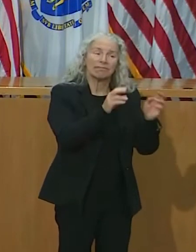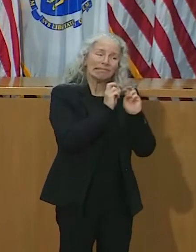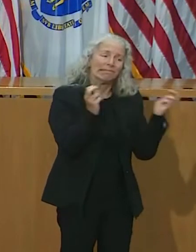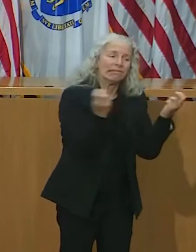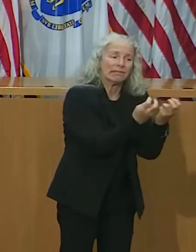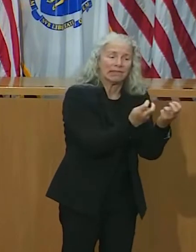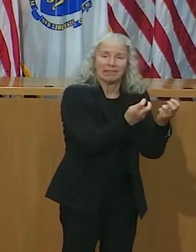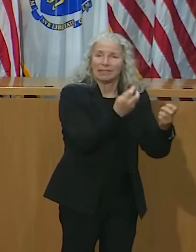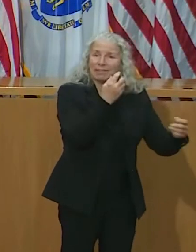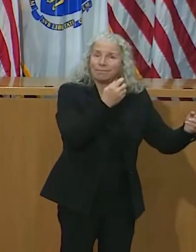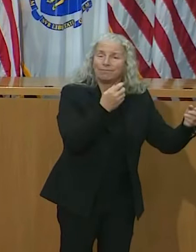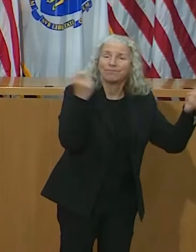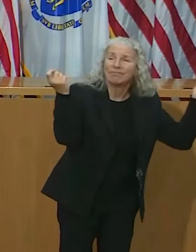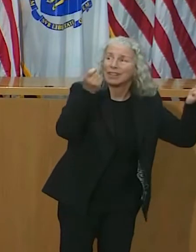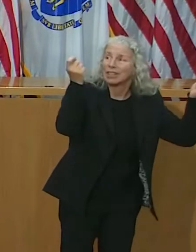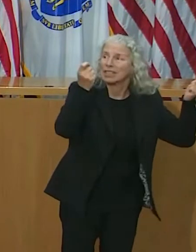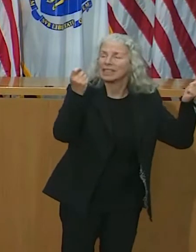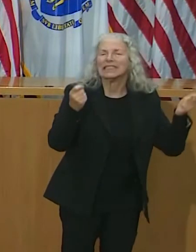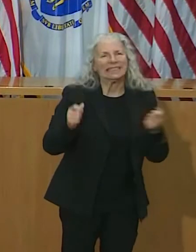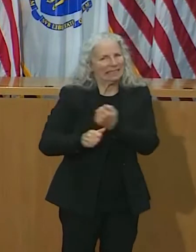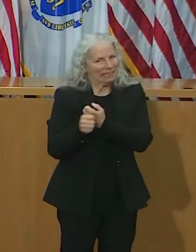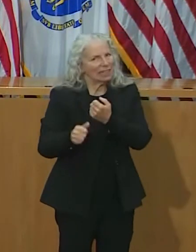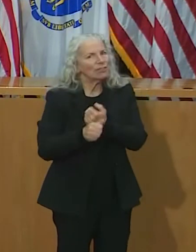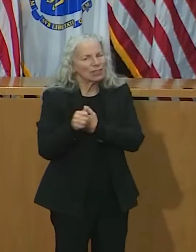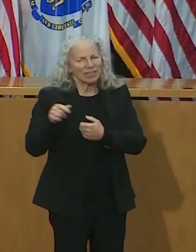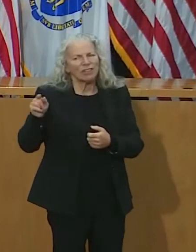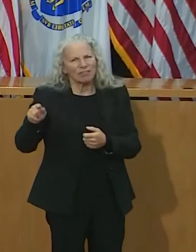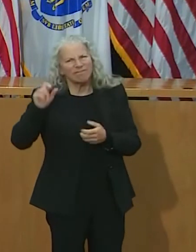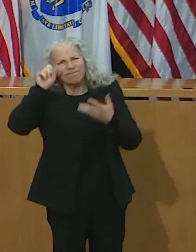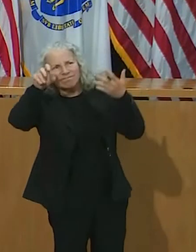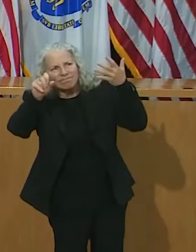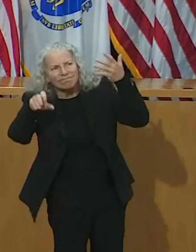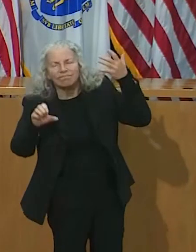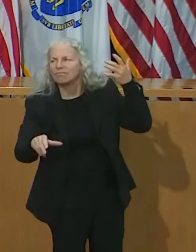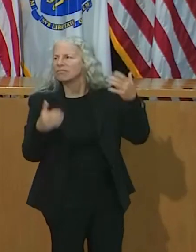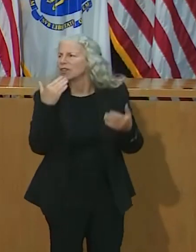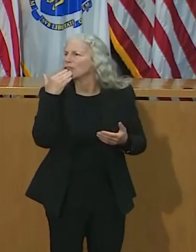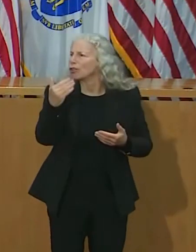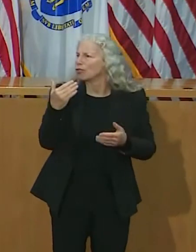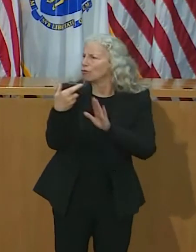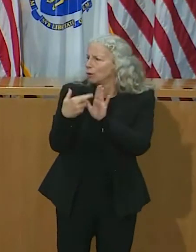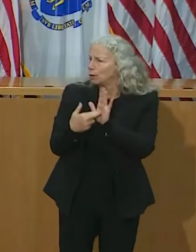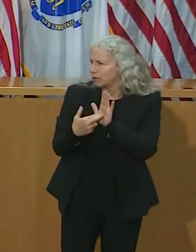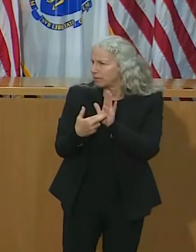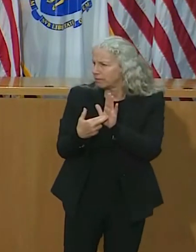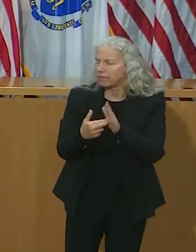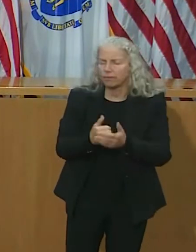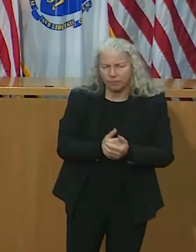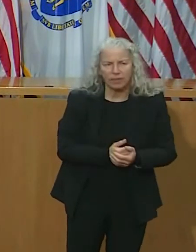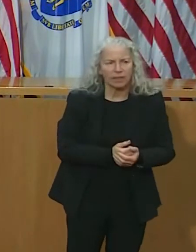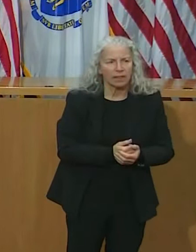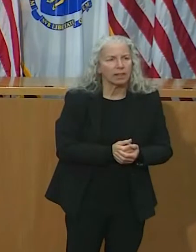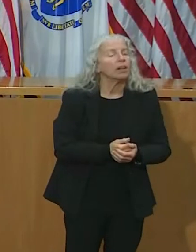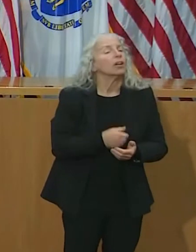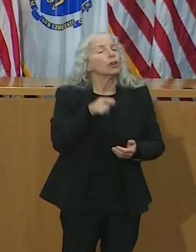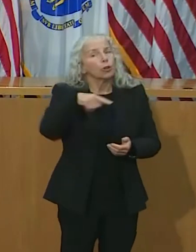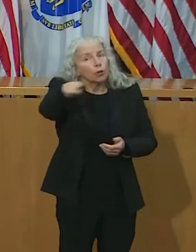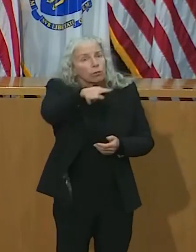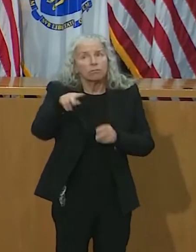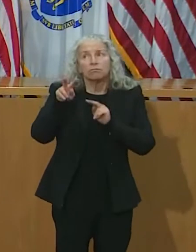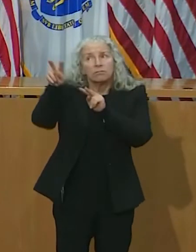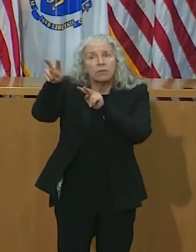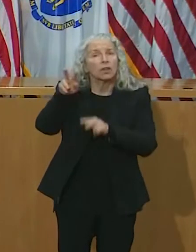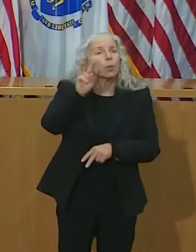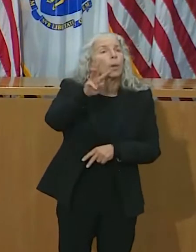important it is to wear masks and how to prepare food and serve it safely. That information is available at mass